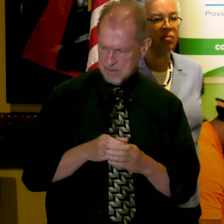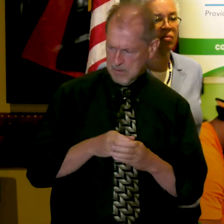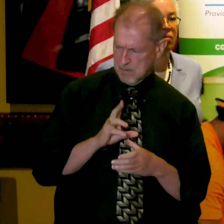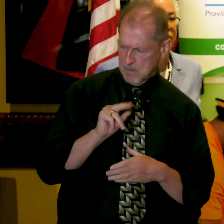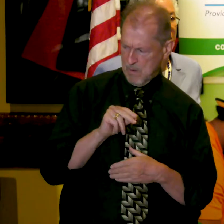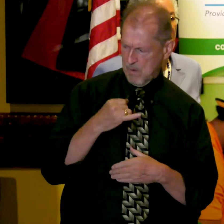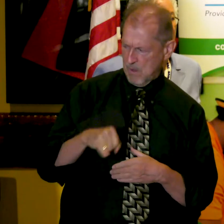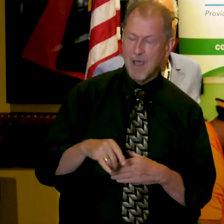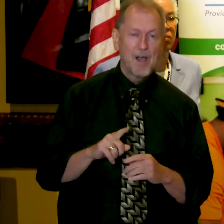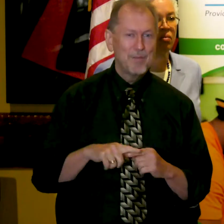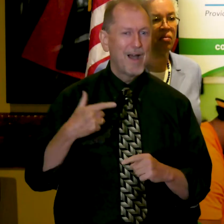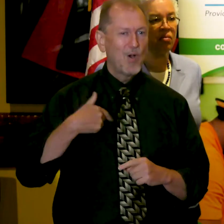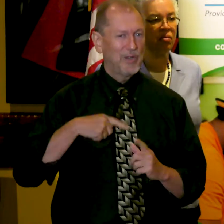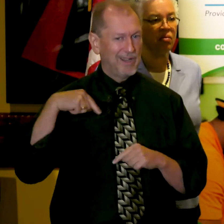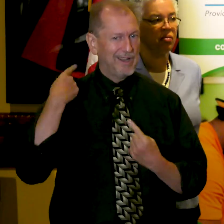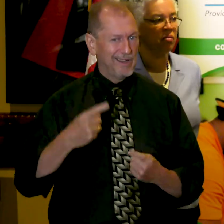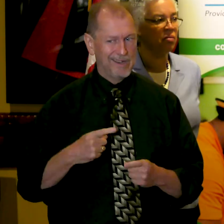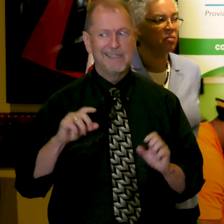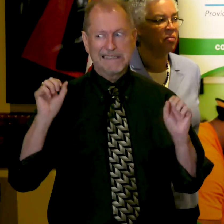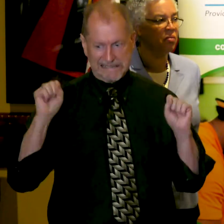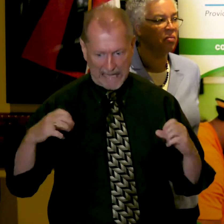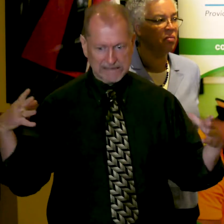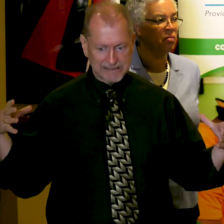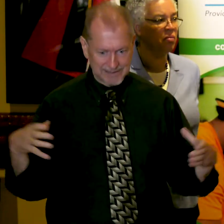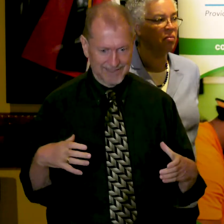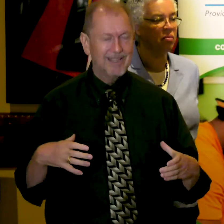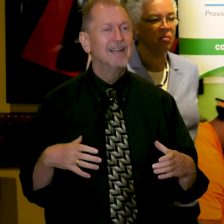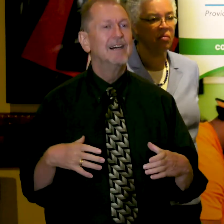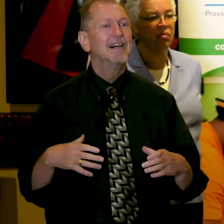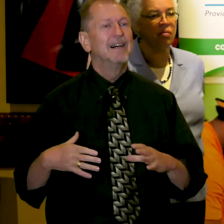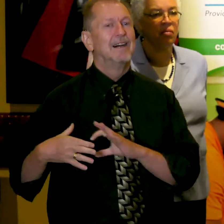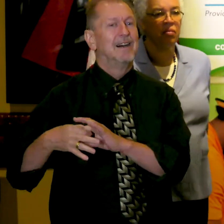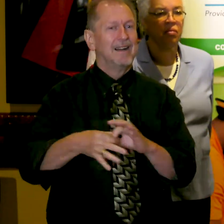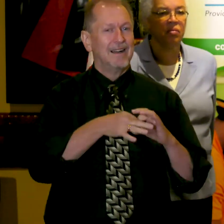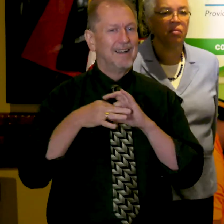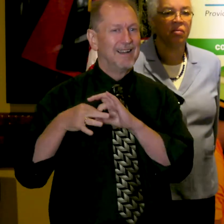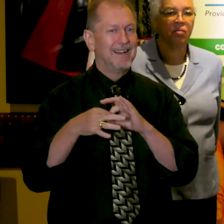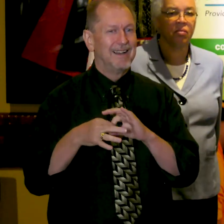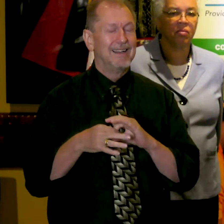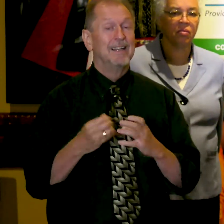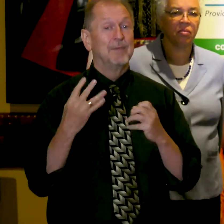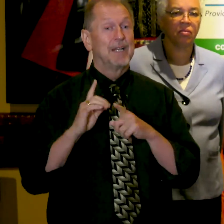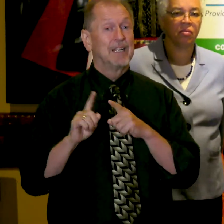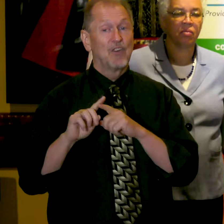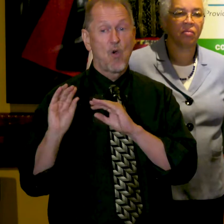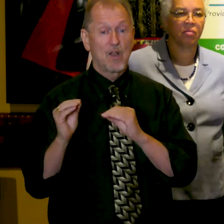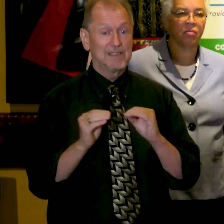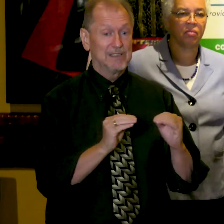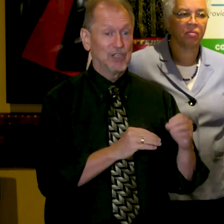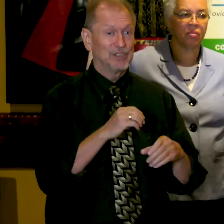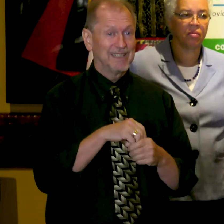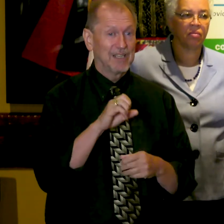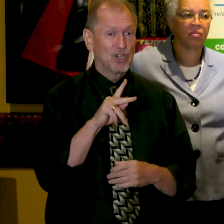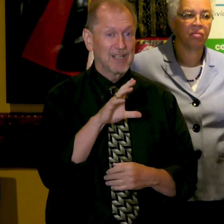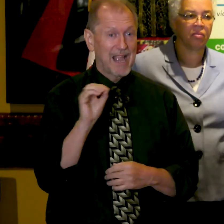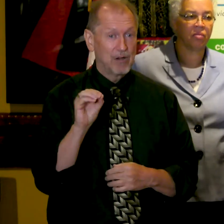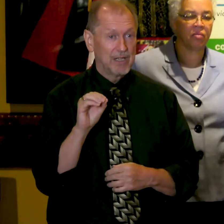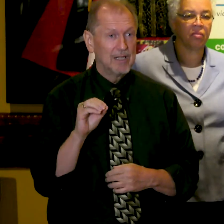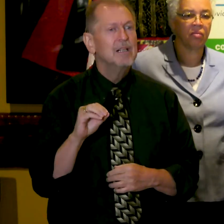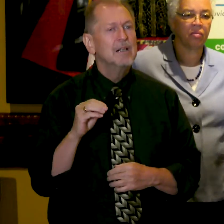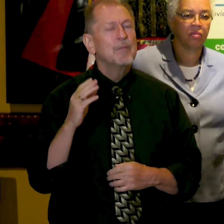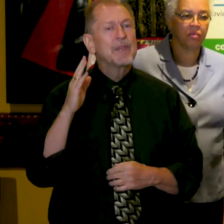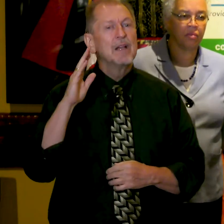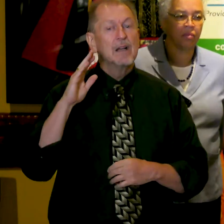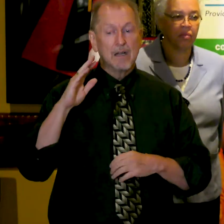collectively have been able to do. There are many county agencies that are here with us today because although we have many external